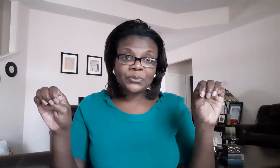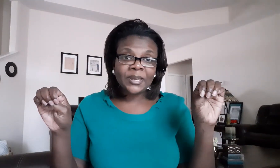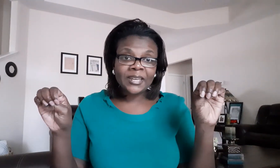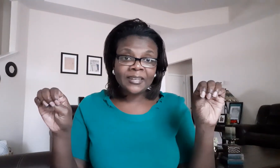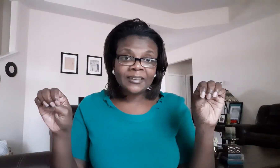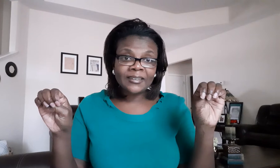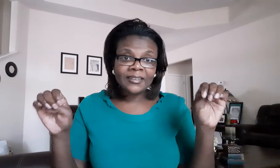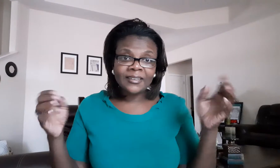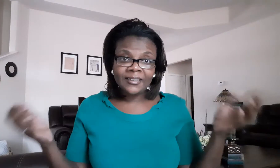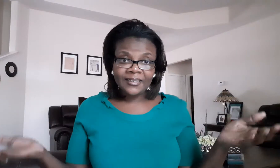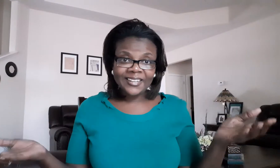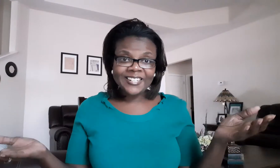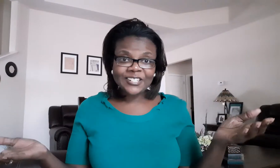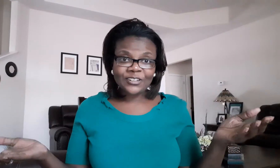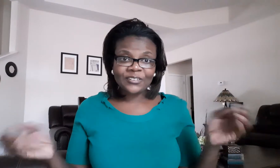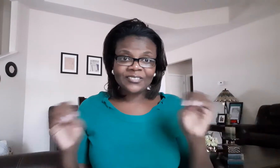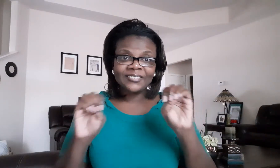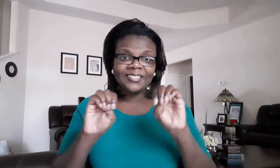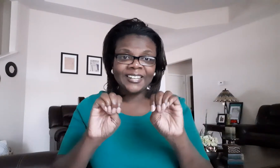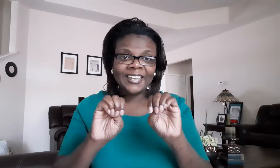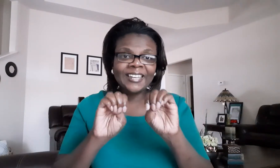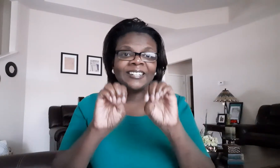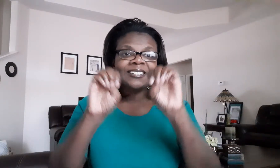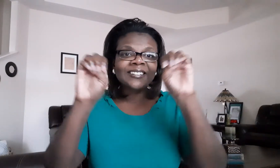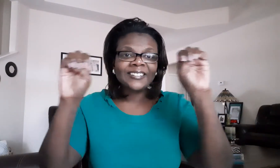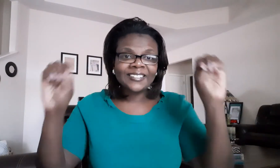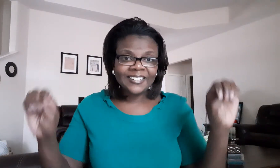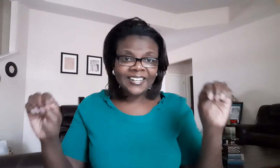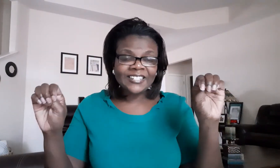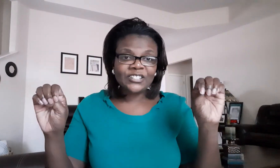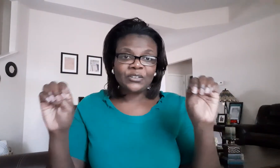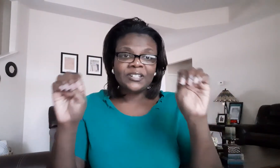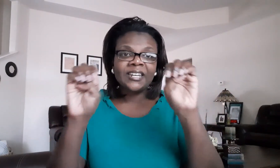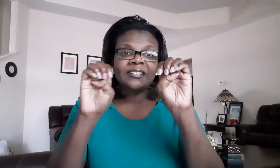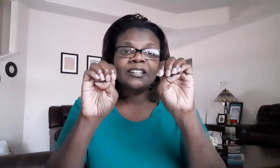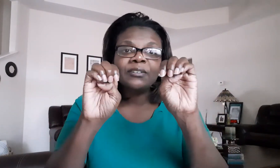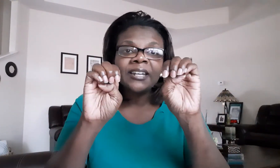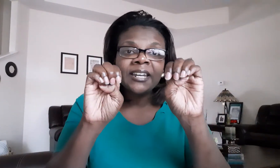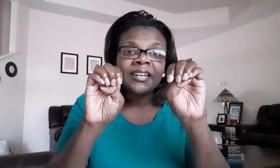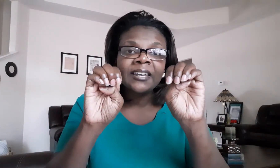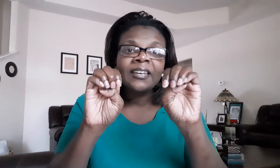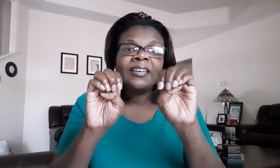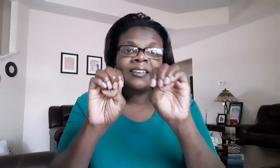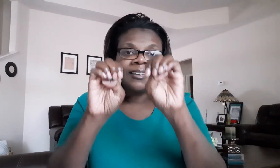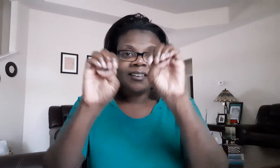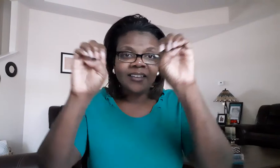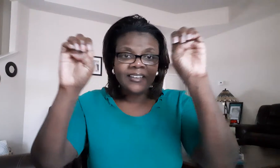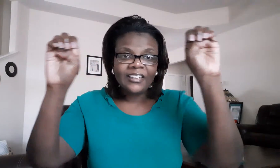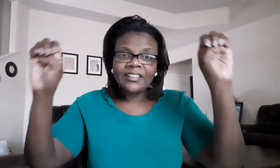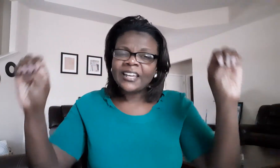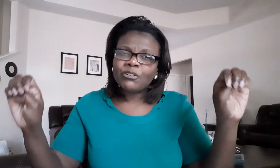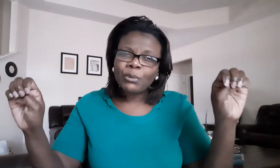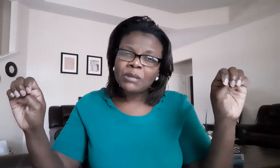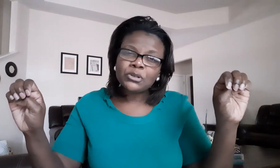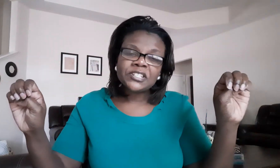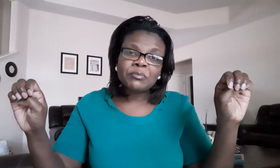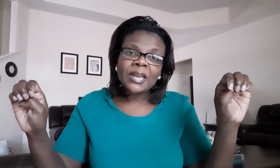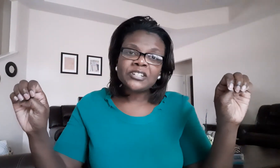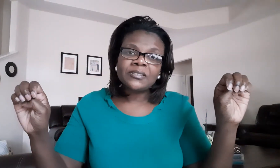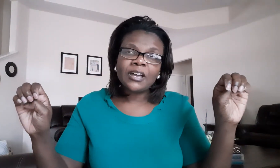way easter again easter you take the letter e like a rainbow just imagine the